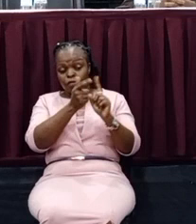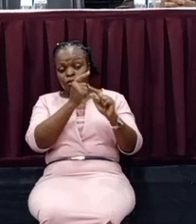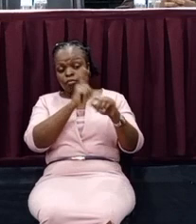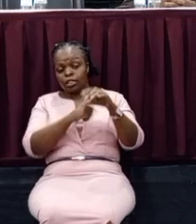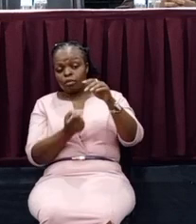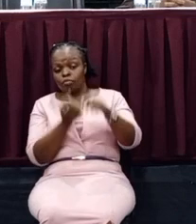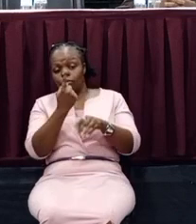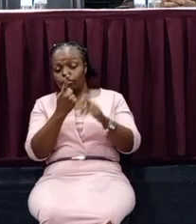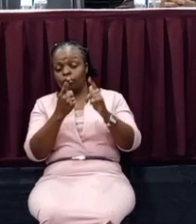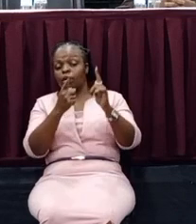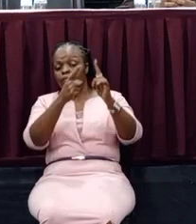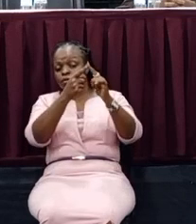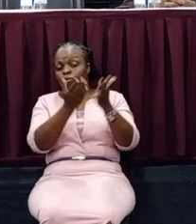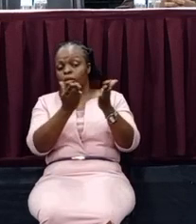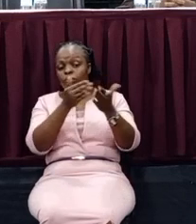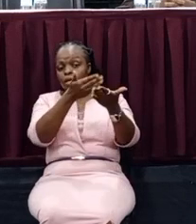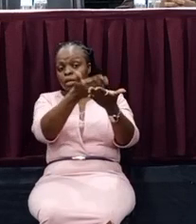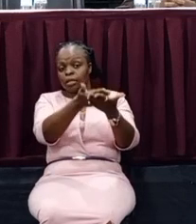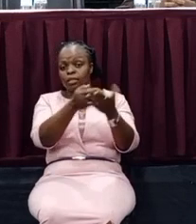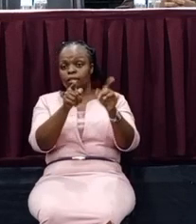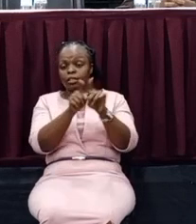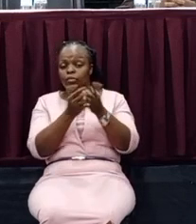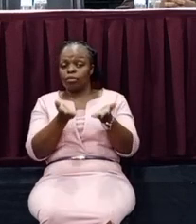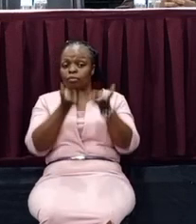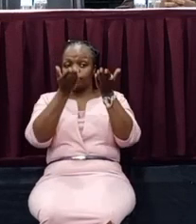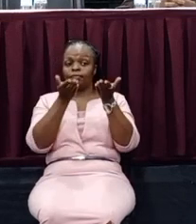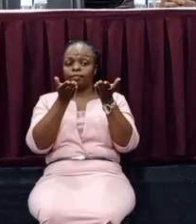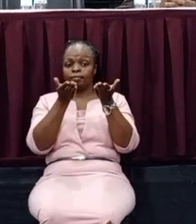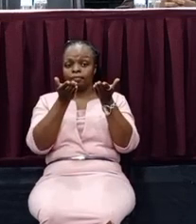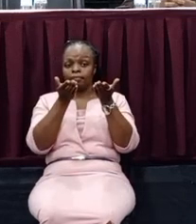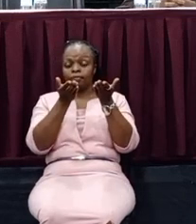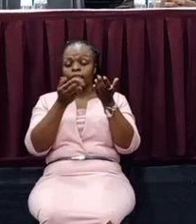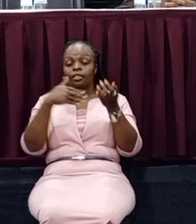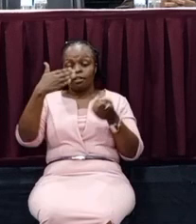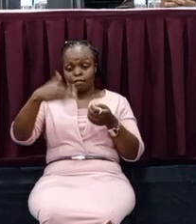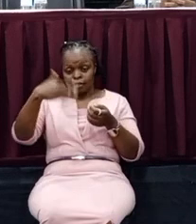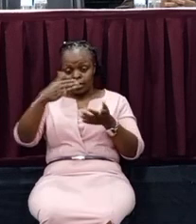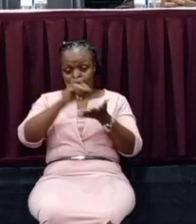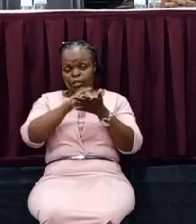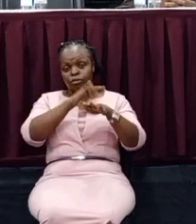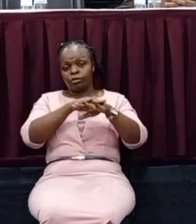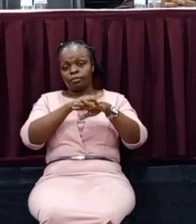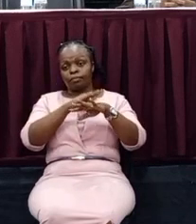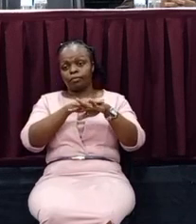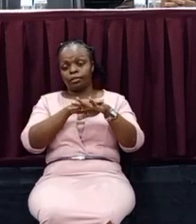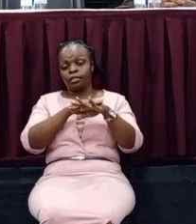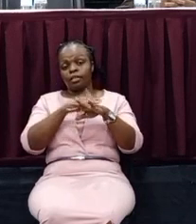up to where we are. And you are improving day by day, which is very good. At least you are not starting,